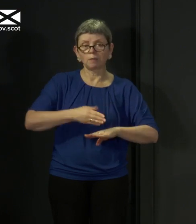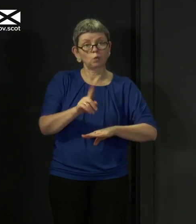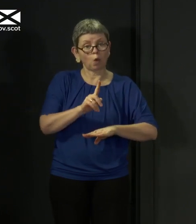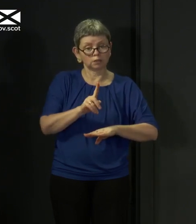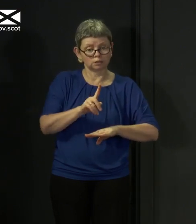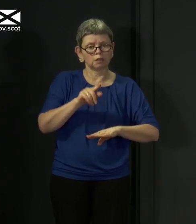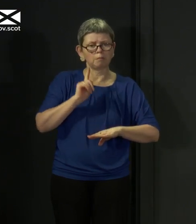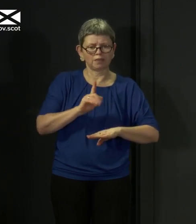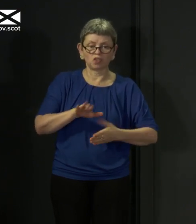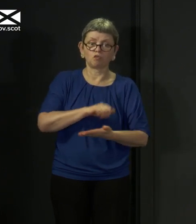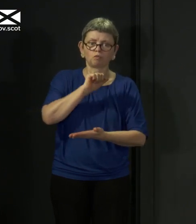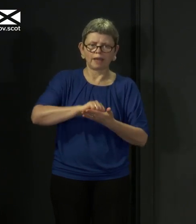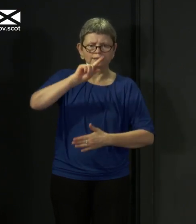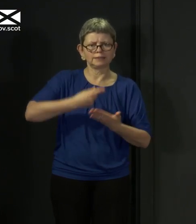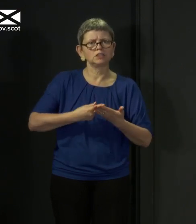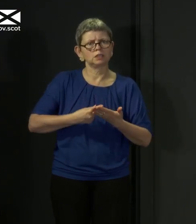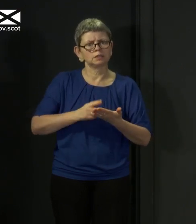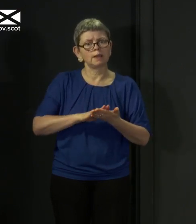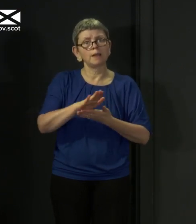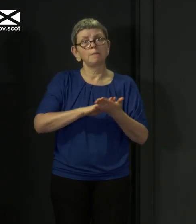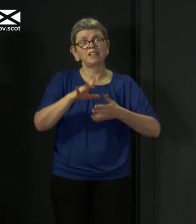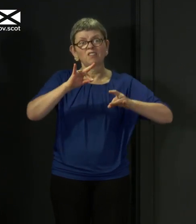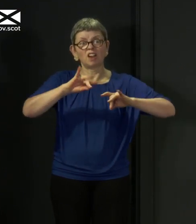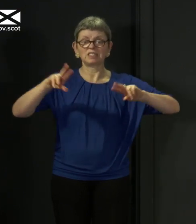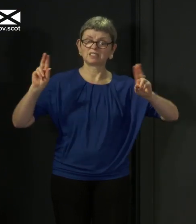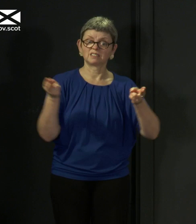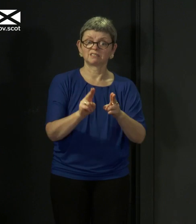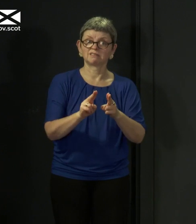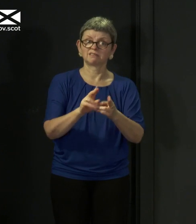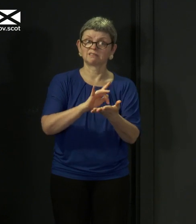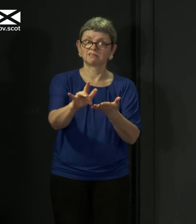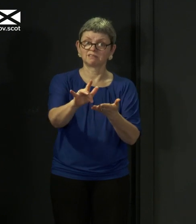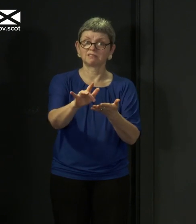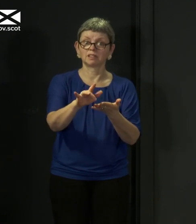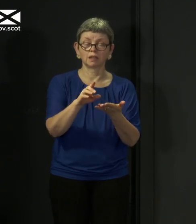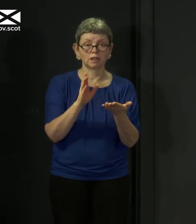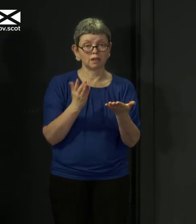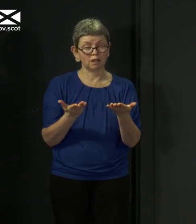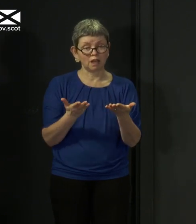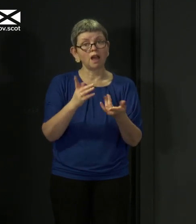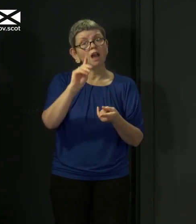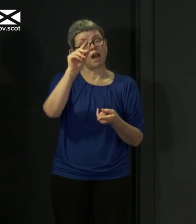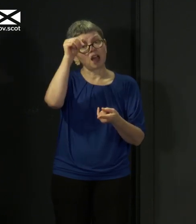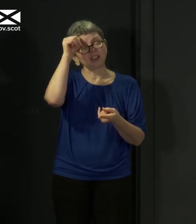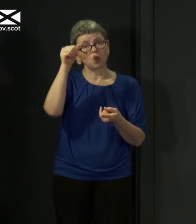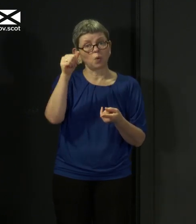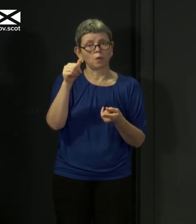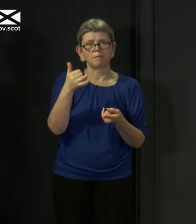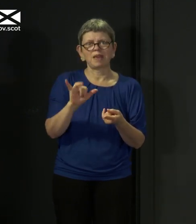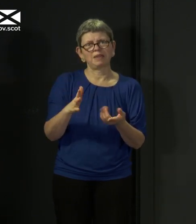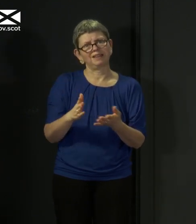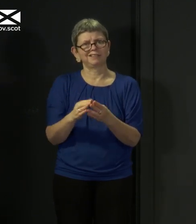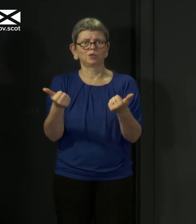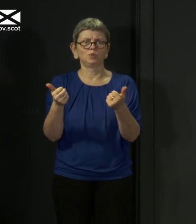to tackle that and to reduce the harm that this virus is doing. And I know that doesn't necessarily translate into quite so dramatic